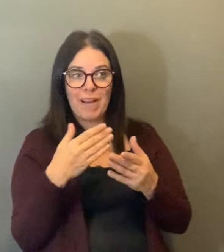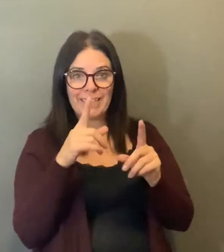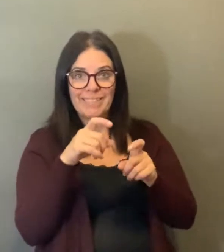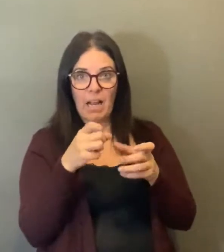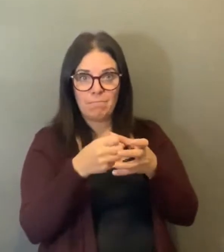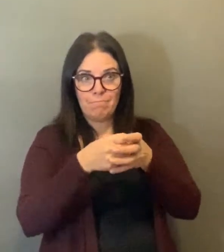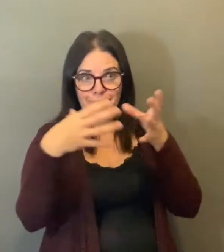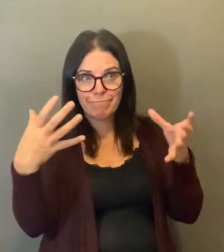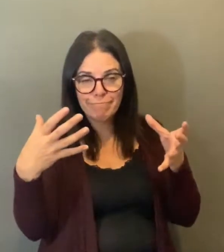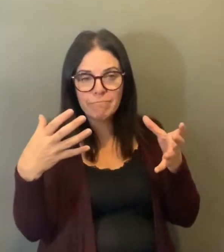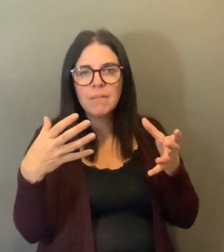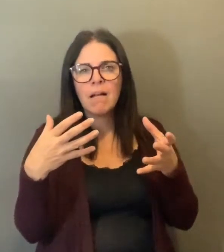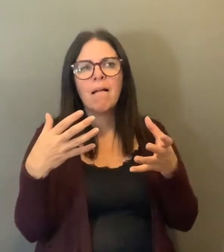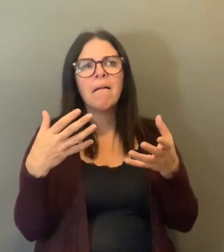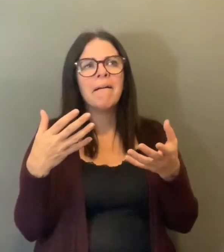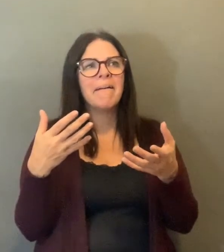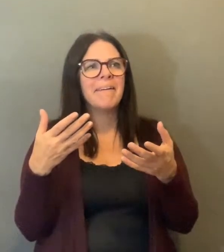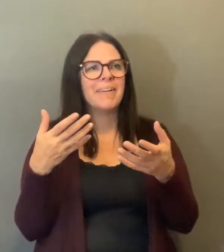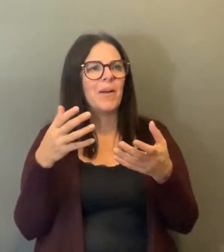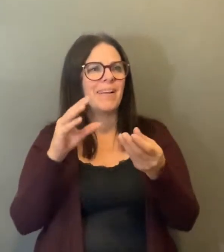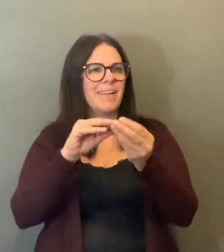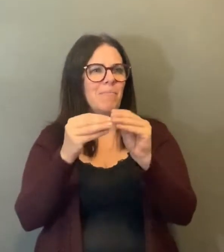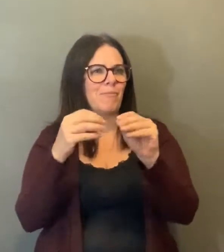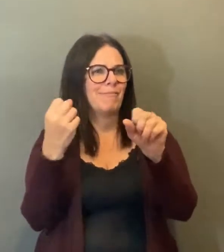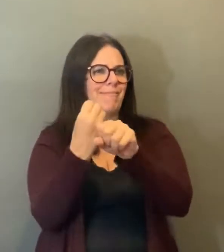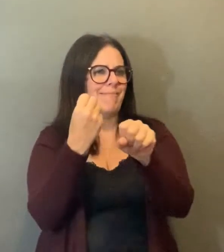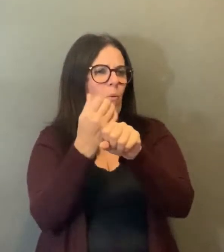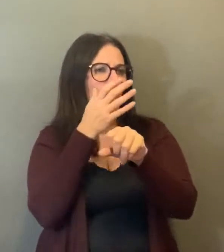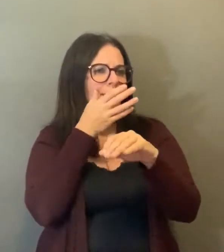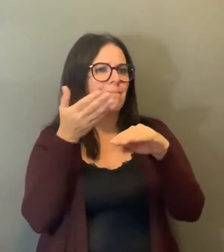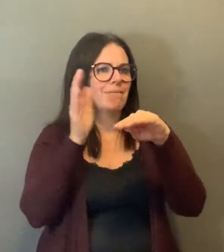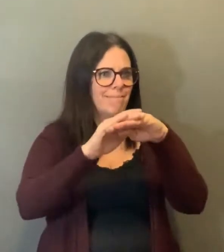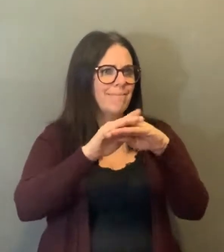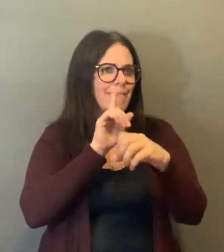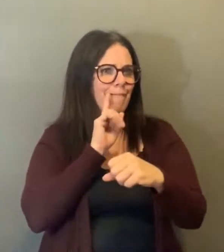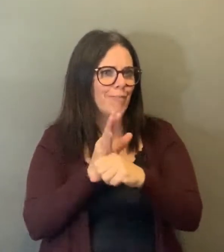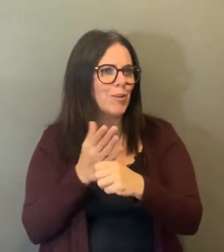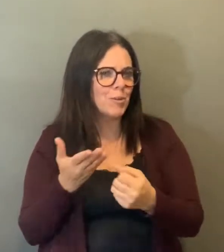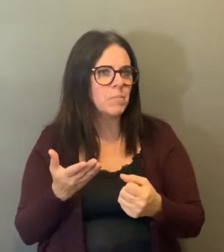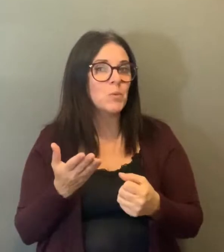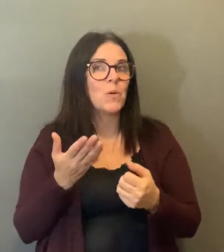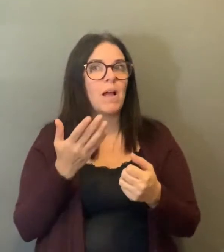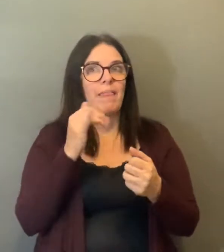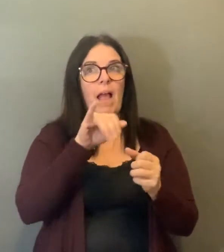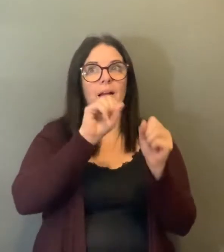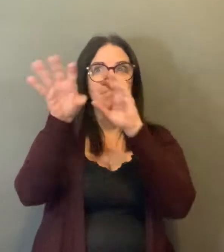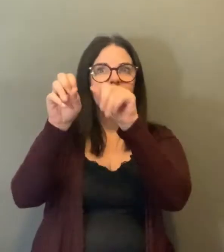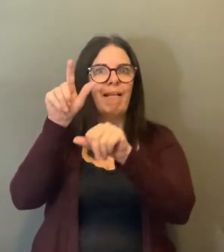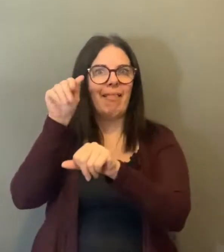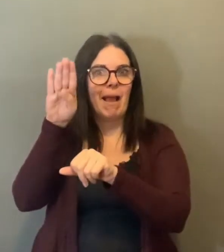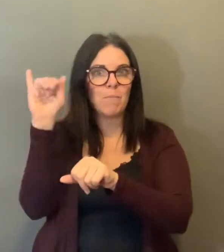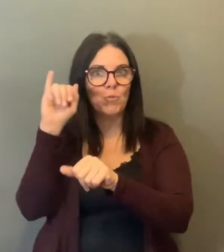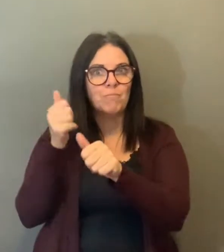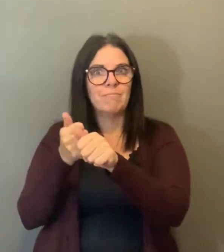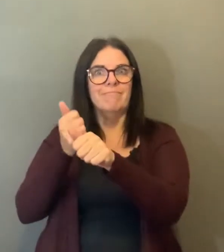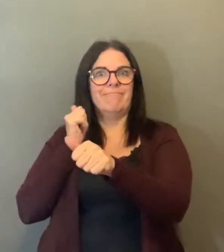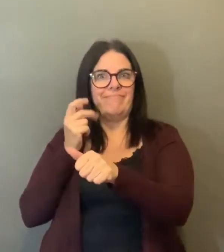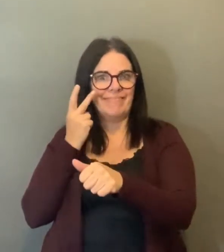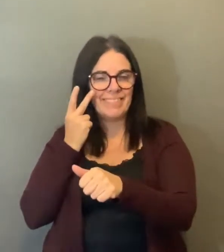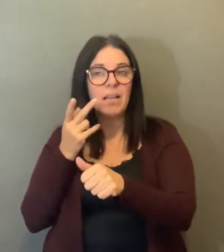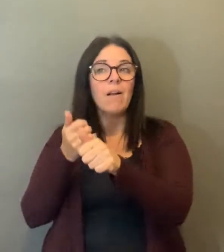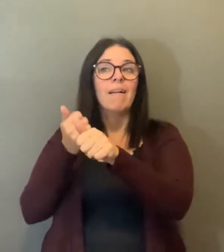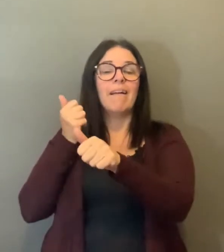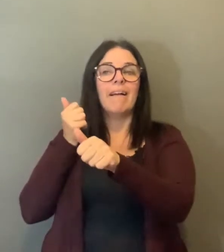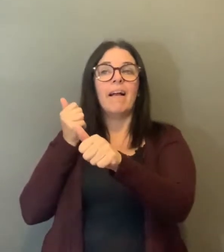yes, we are still seeing some cases. There is this balance that when you're actively screening more people, there is this risk of getting